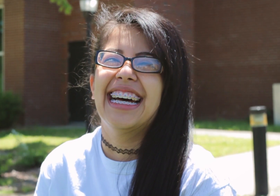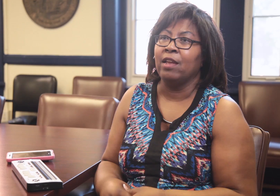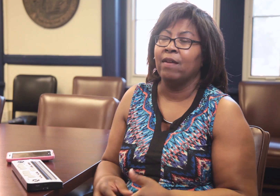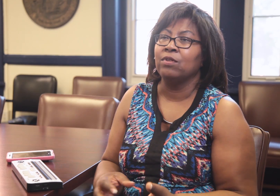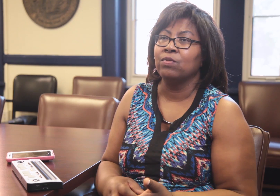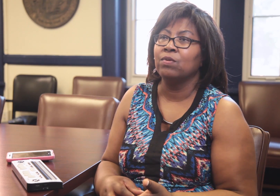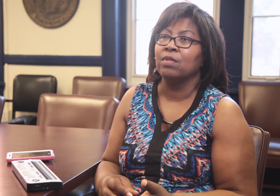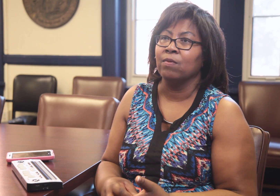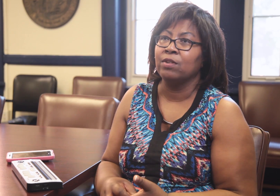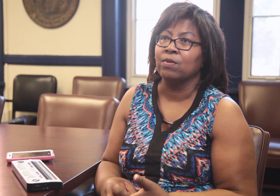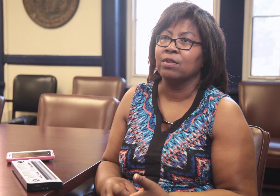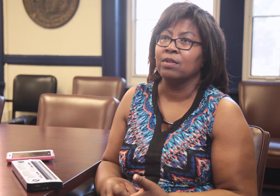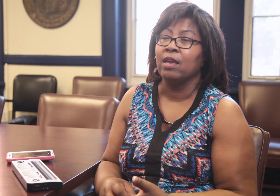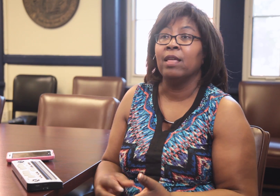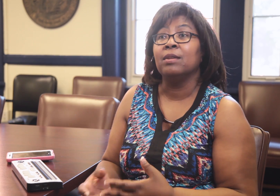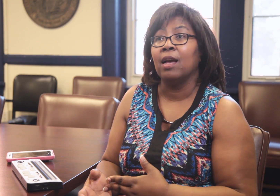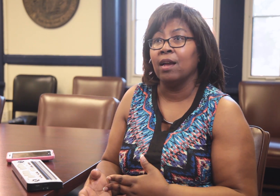when they have the tools and the resources and the time.